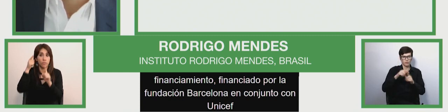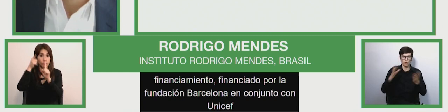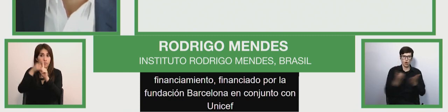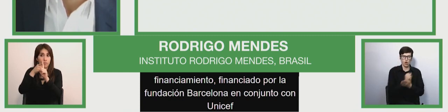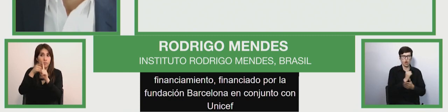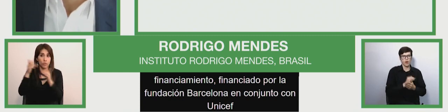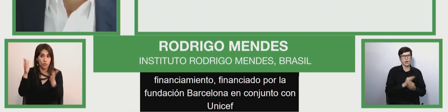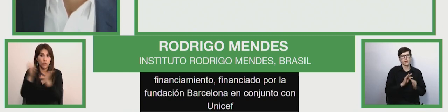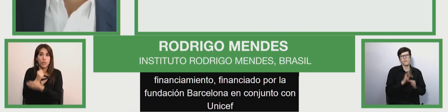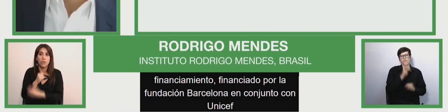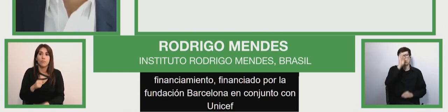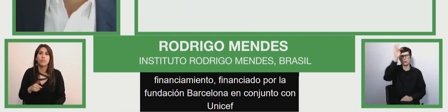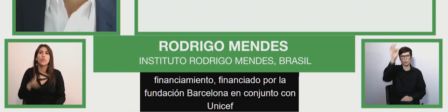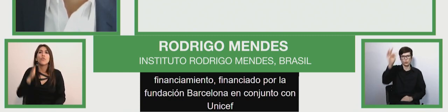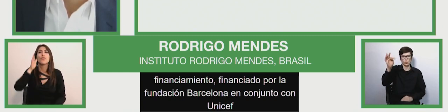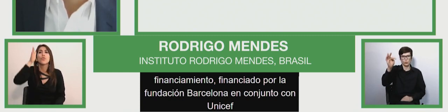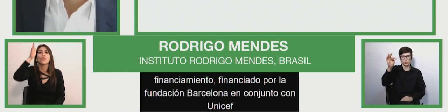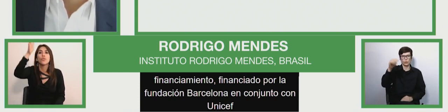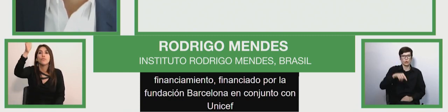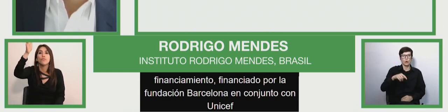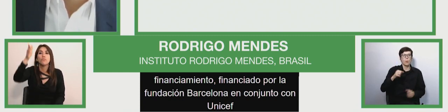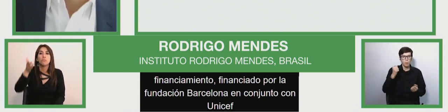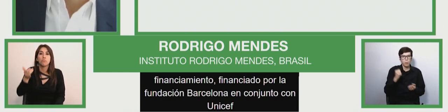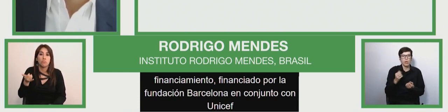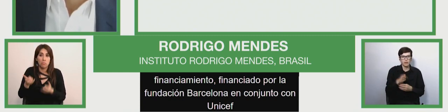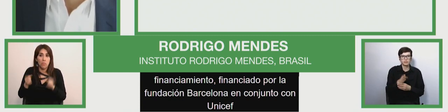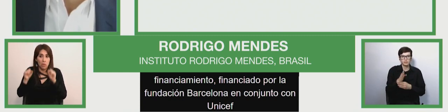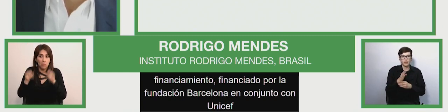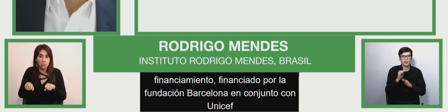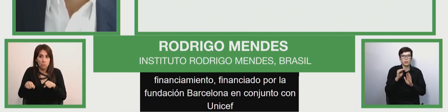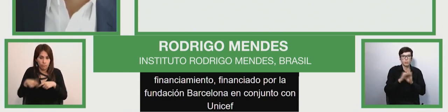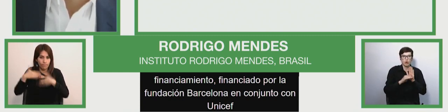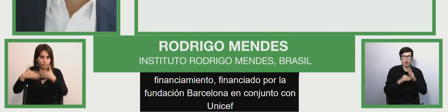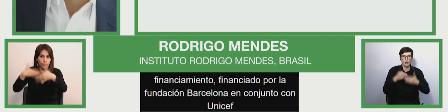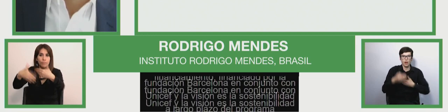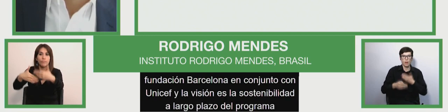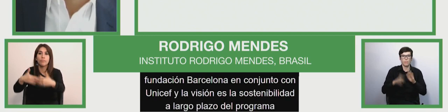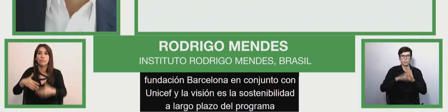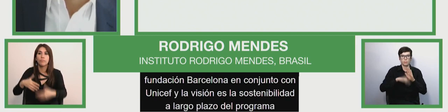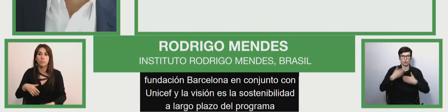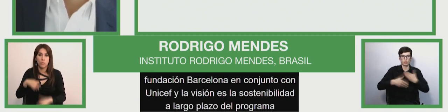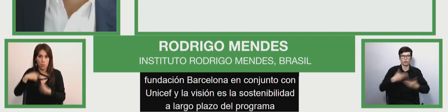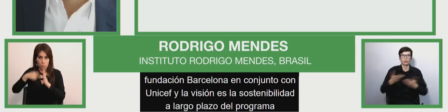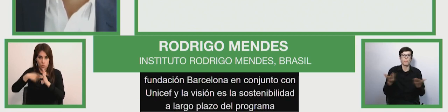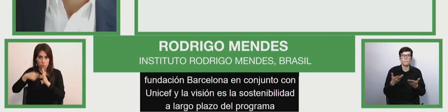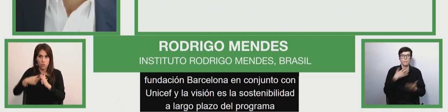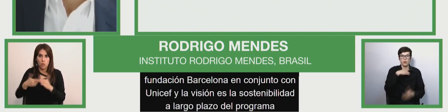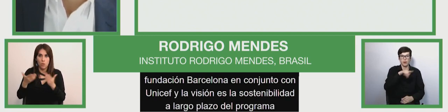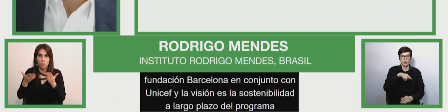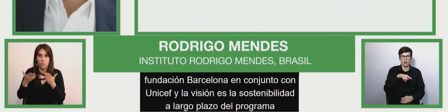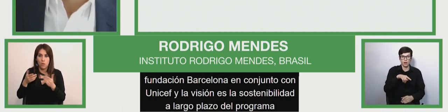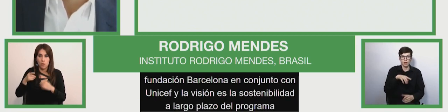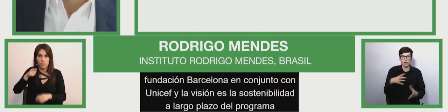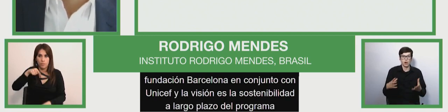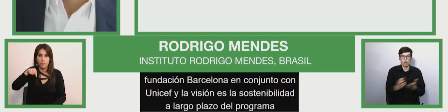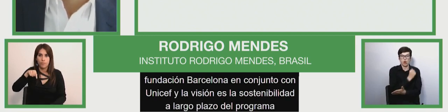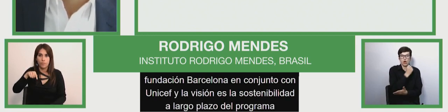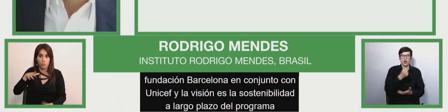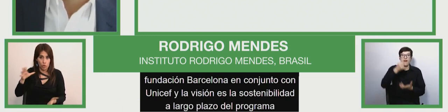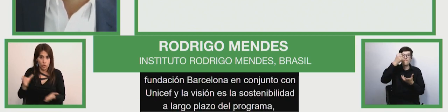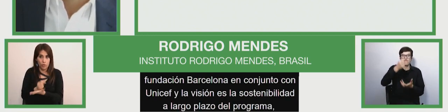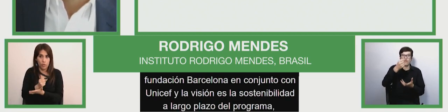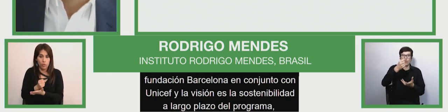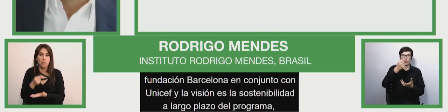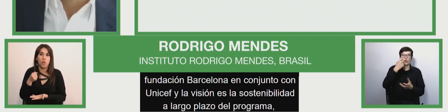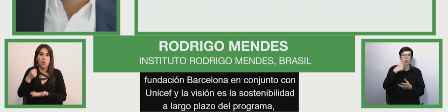partnership with UNICEF. Envisioning the long-term sustainability of the